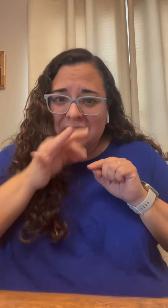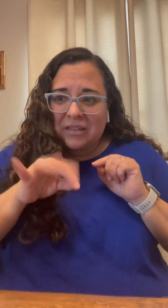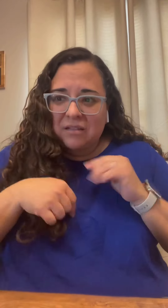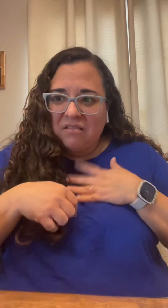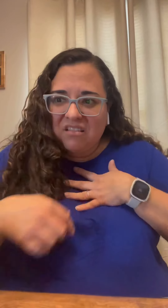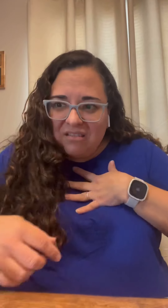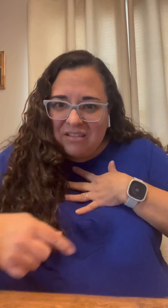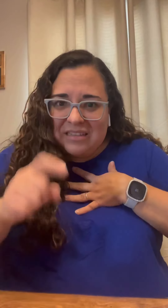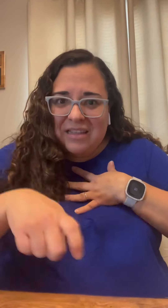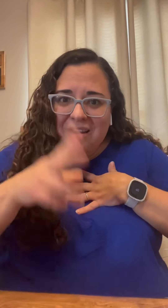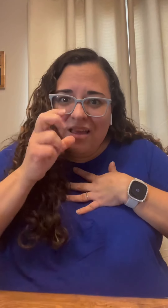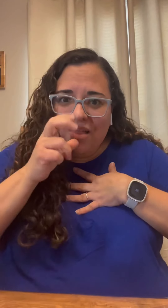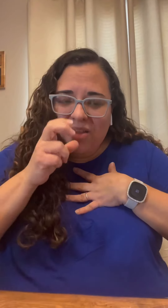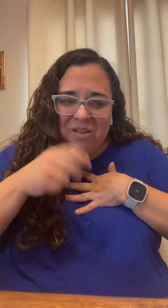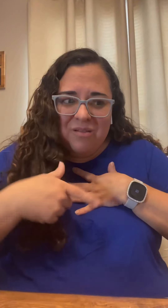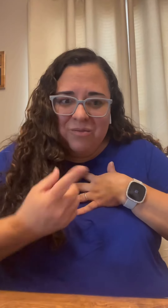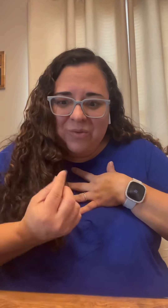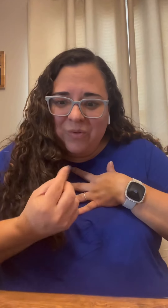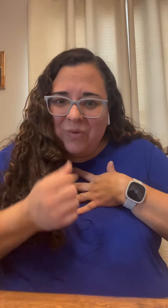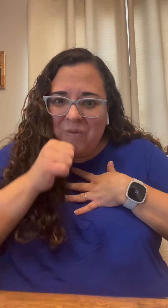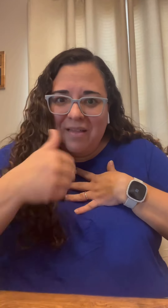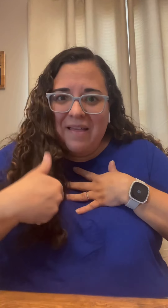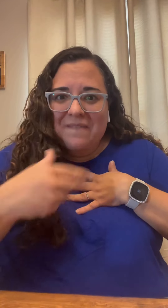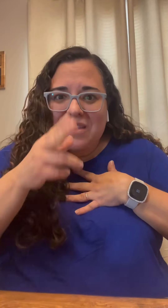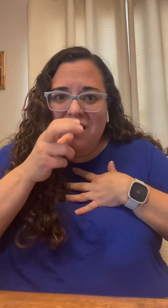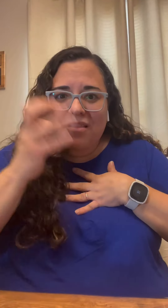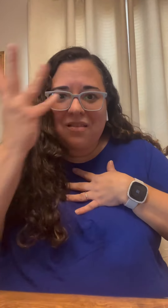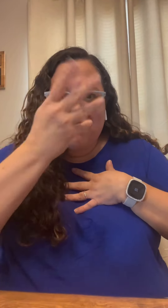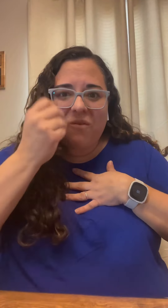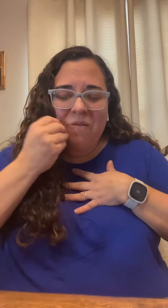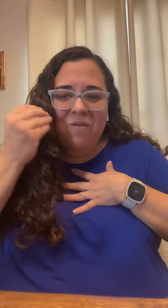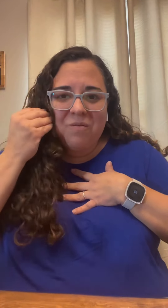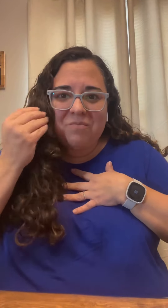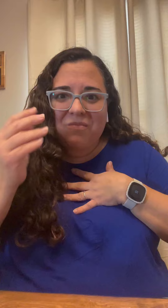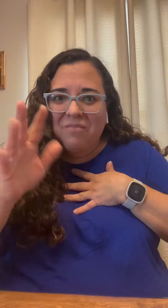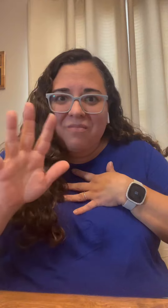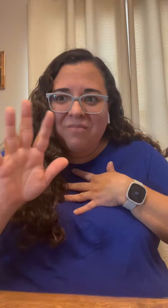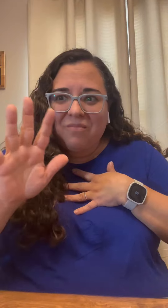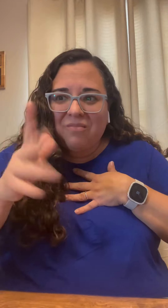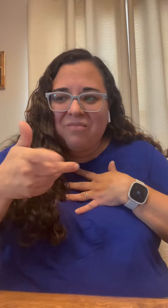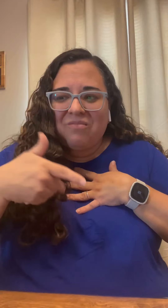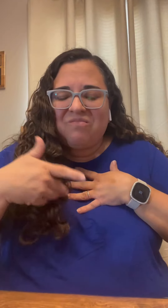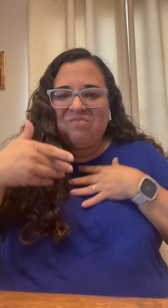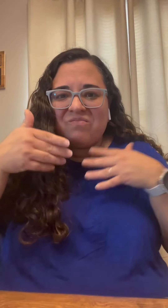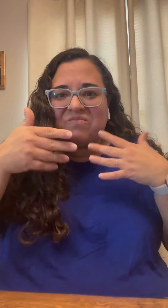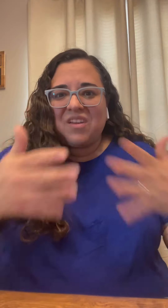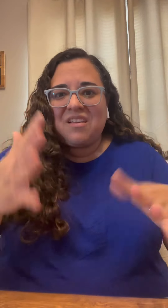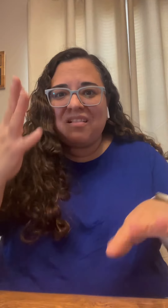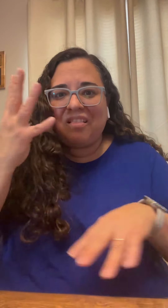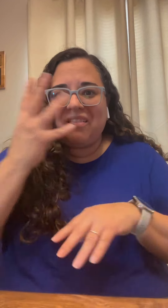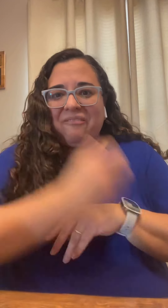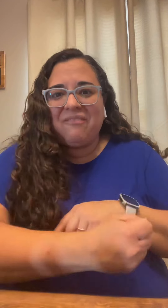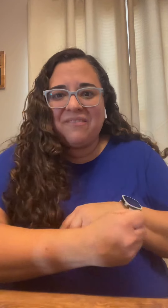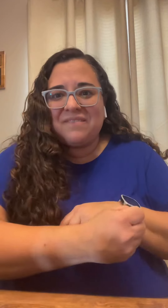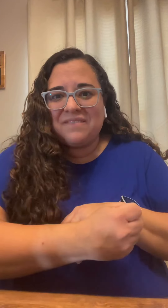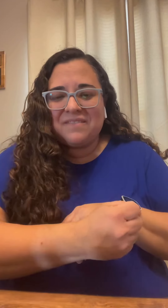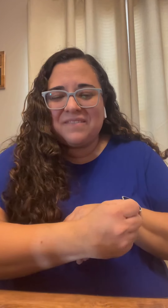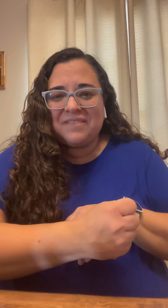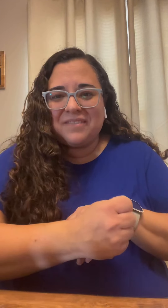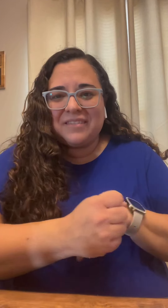here i just barely got through the grocery store and i felt like i needed my inhaler kind of panicked i didn't know what to do because it was at home so i went ahead and